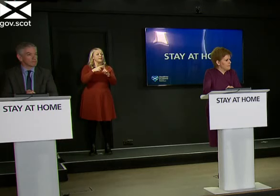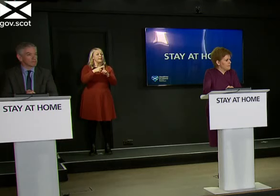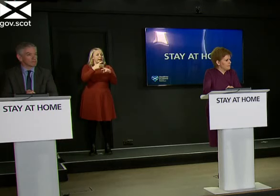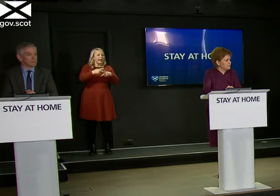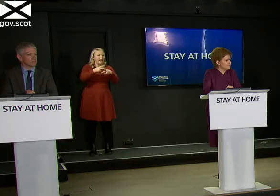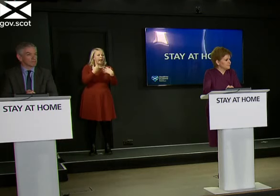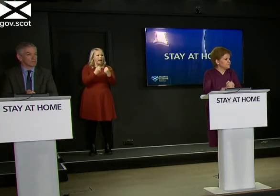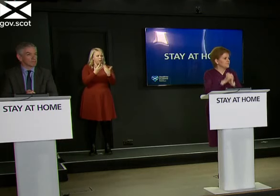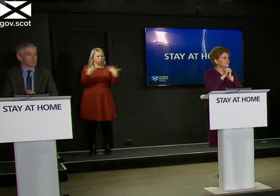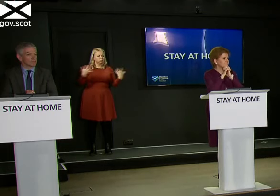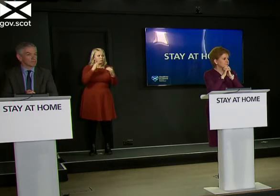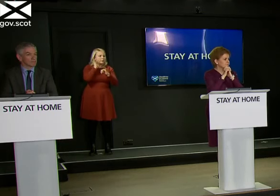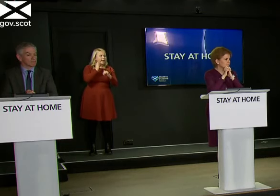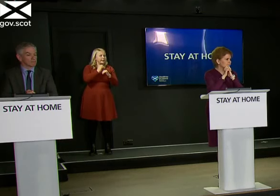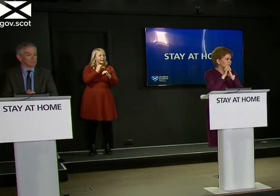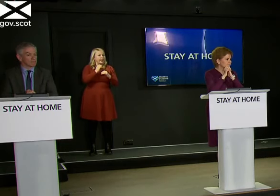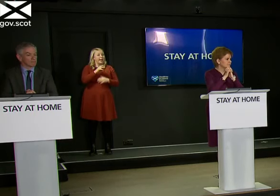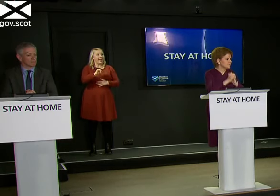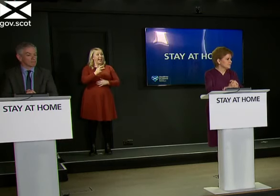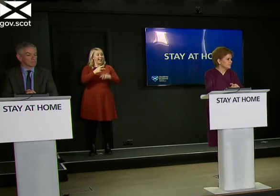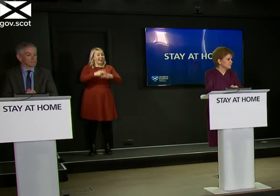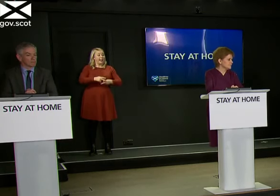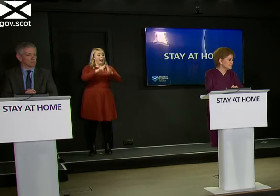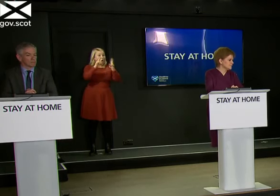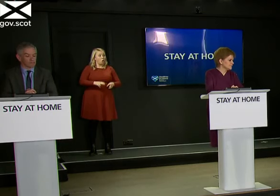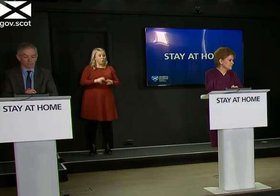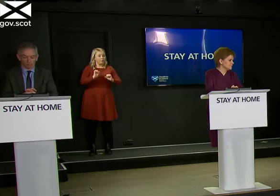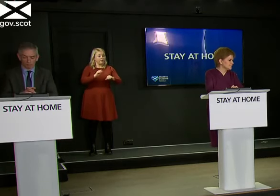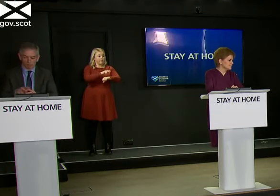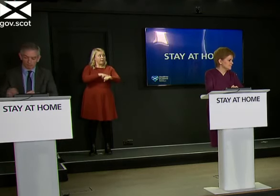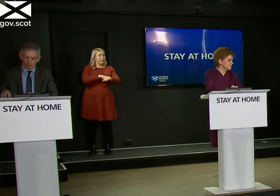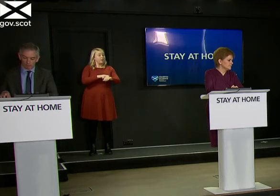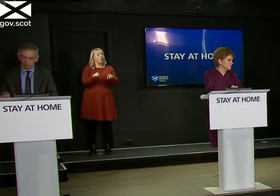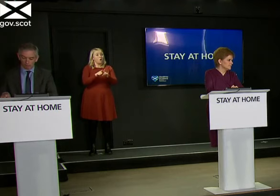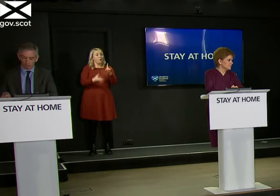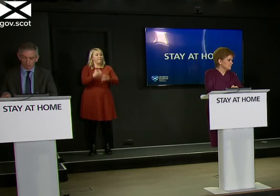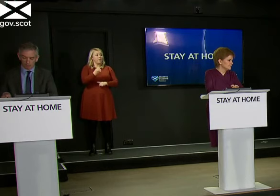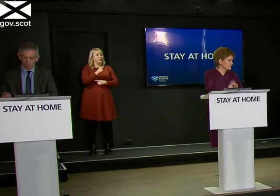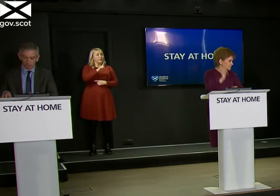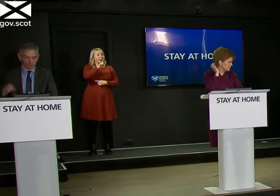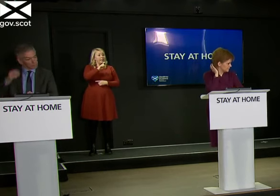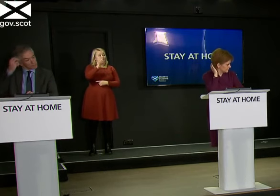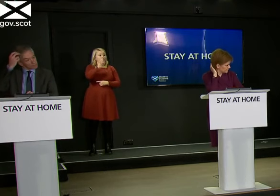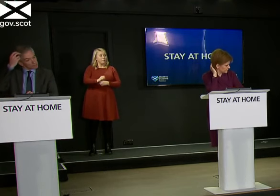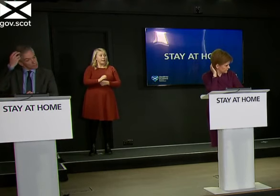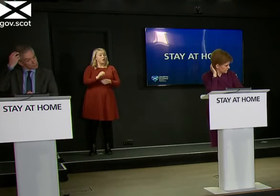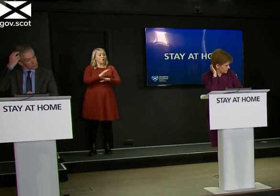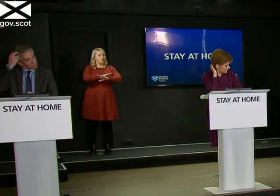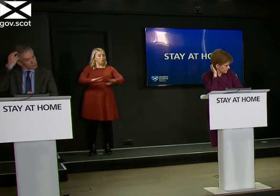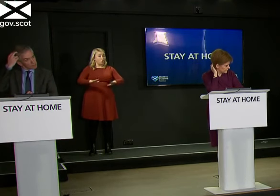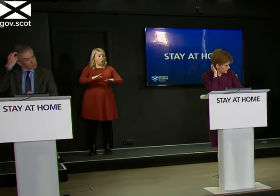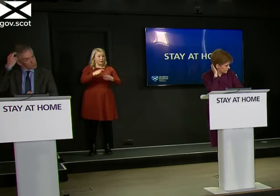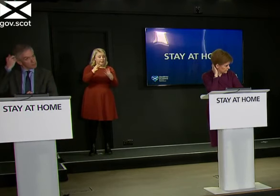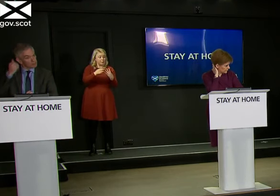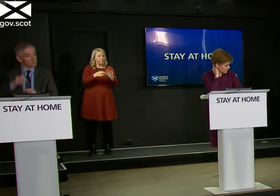residents in eight of their care homes, and they found that on the back of that, 11% of non-symptomatic